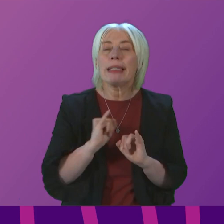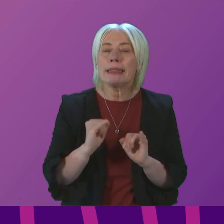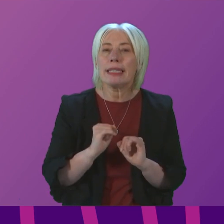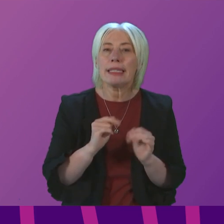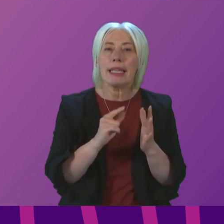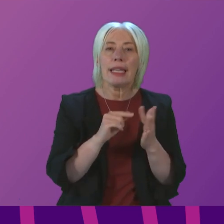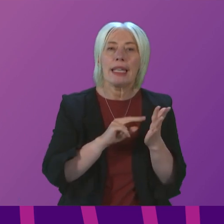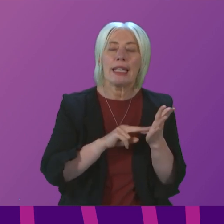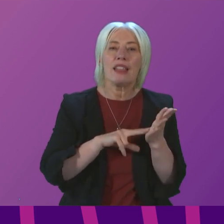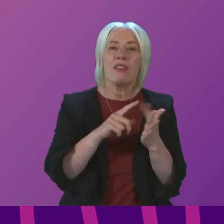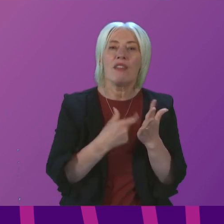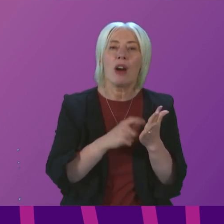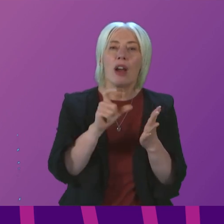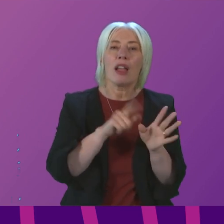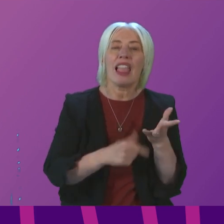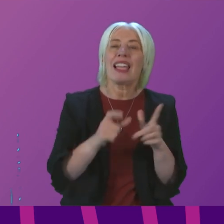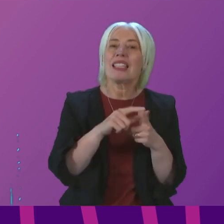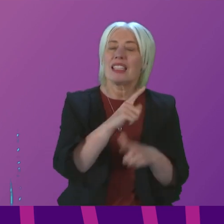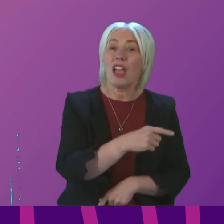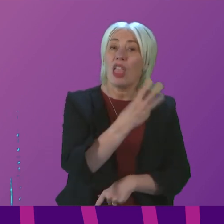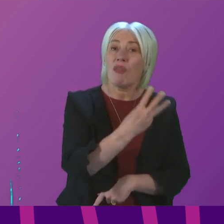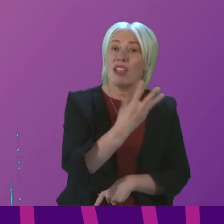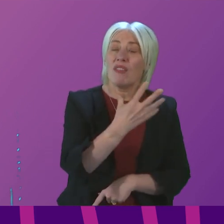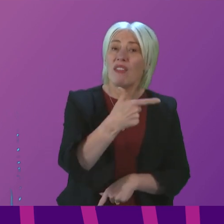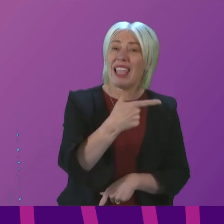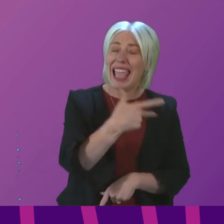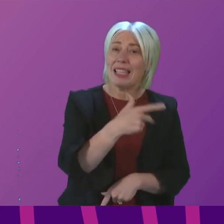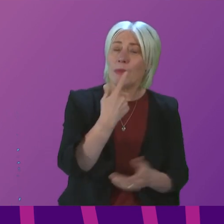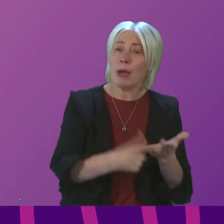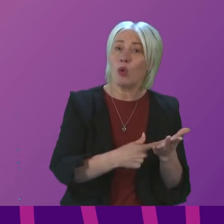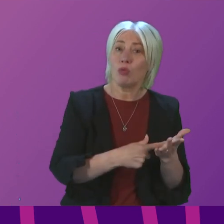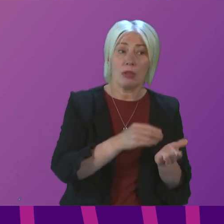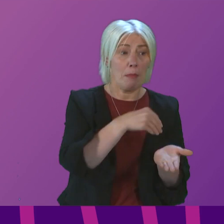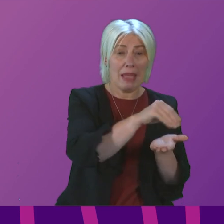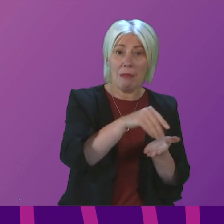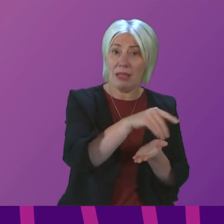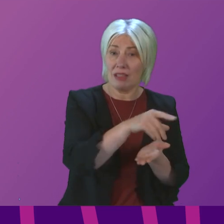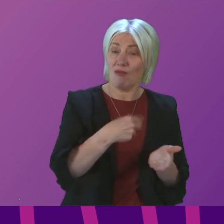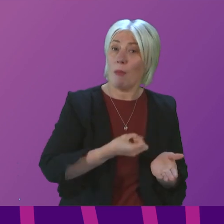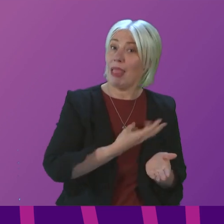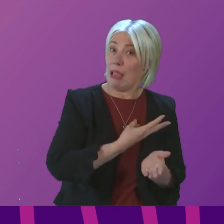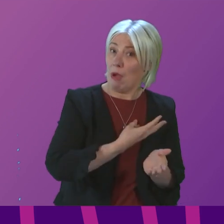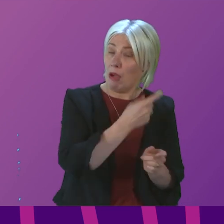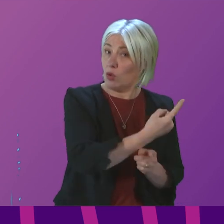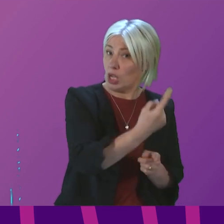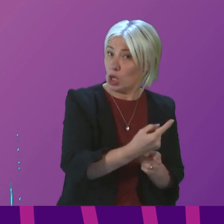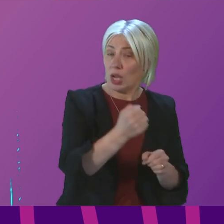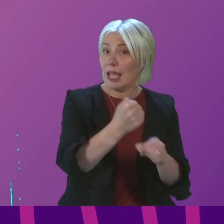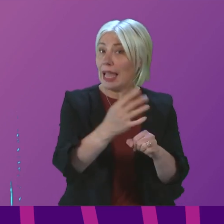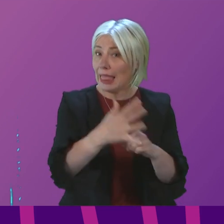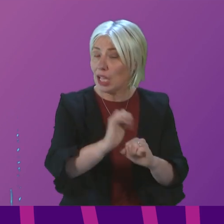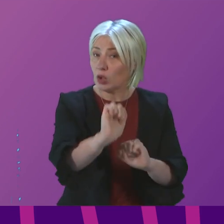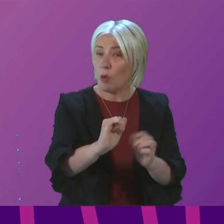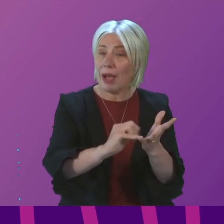in Inverclyde, a £350 payment to 8,000 low-income households delivered by Labour council. In Glasgow, in contrast,